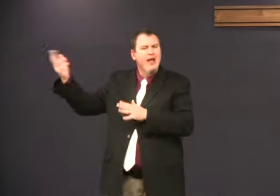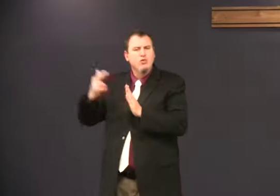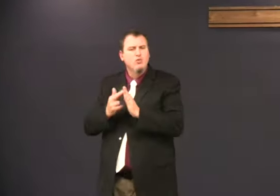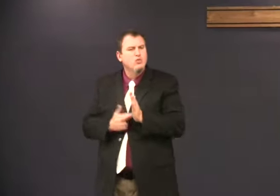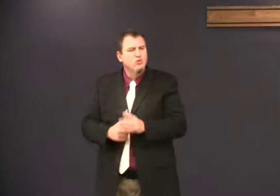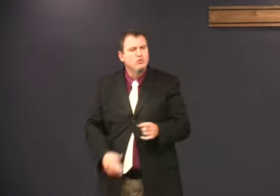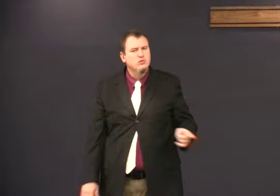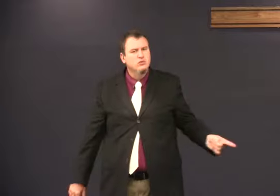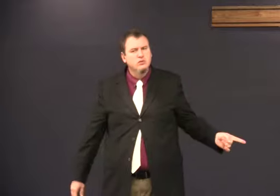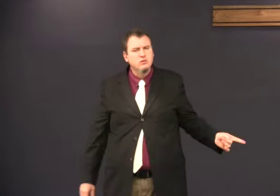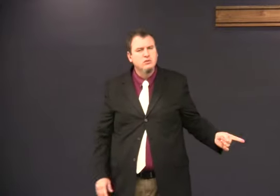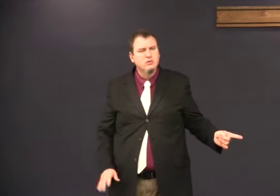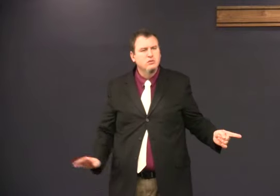You can throw out the rules.